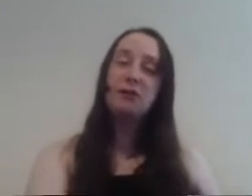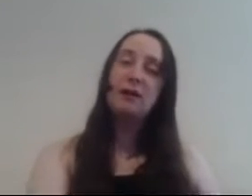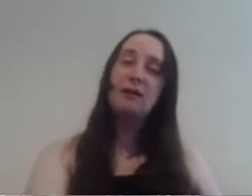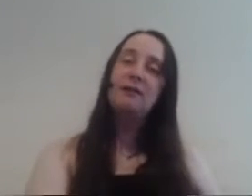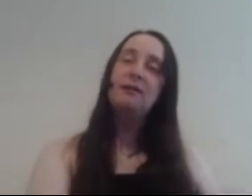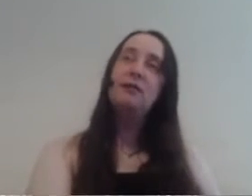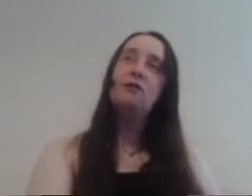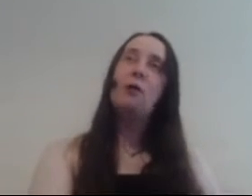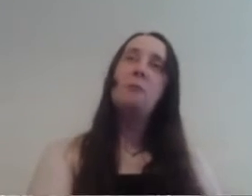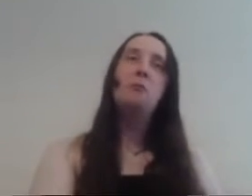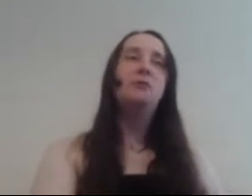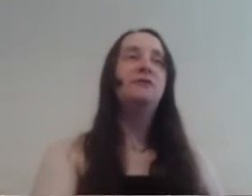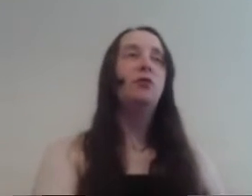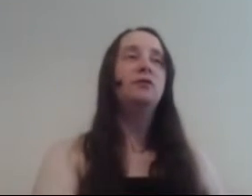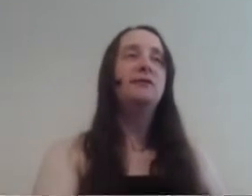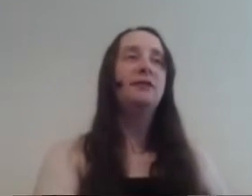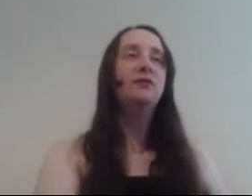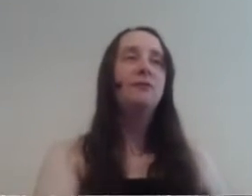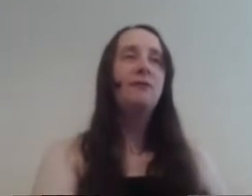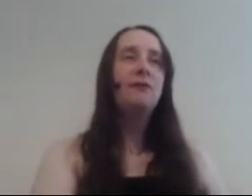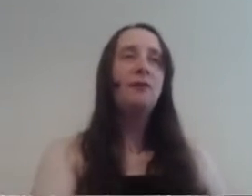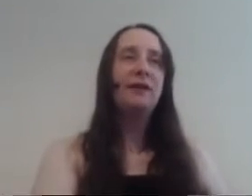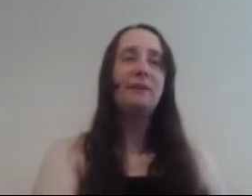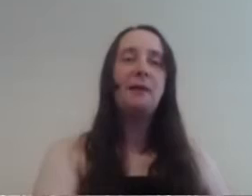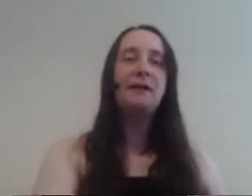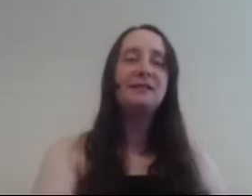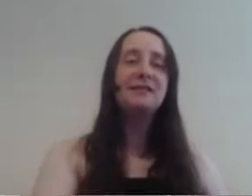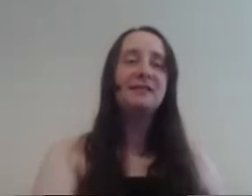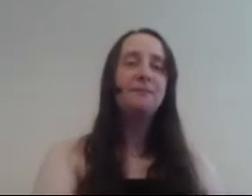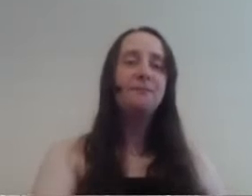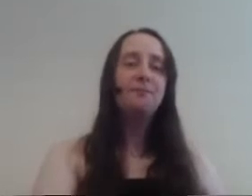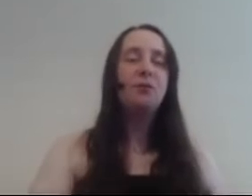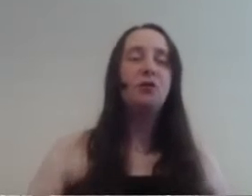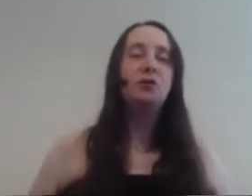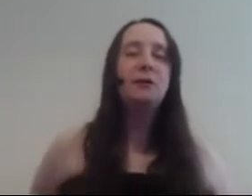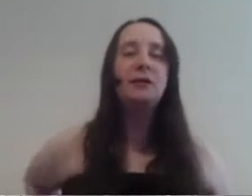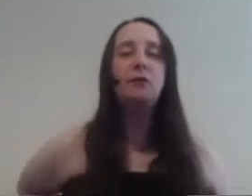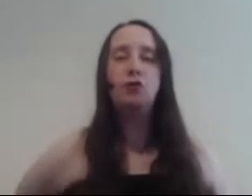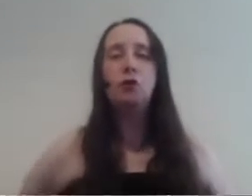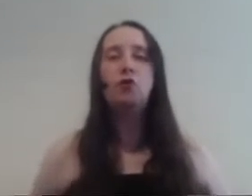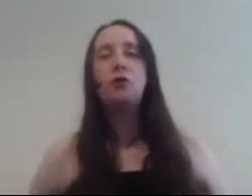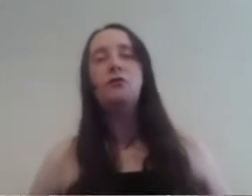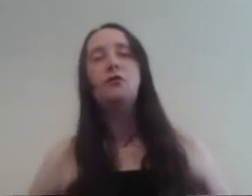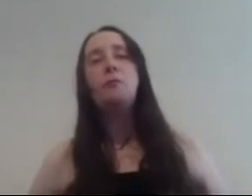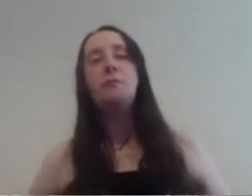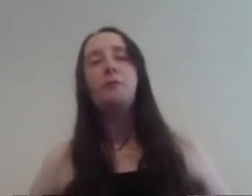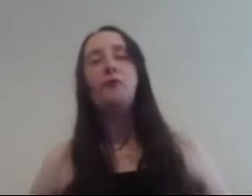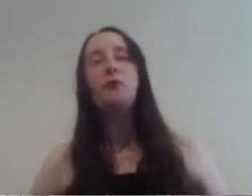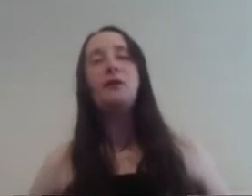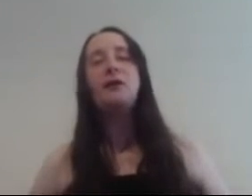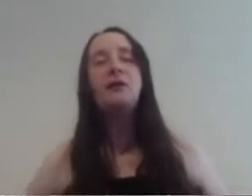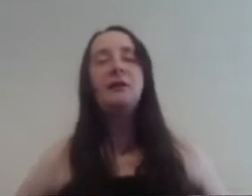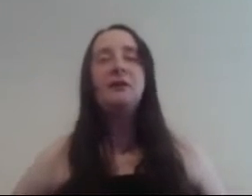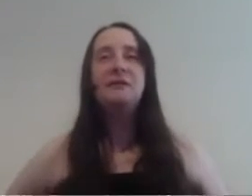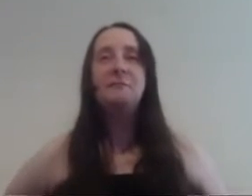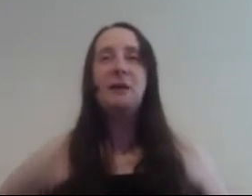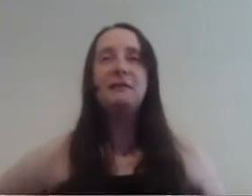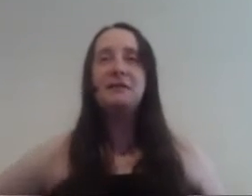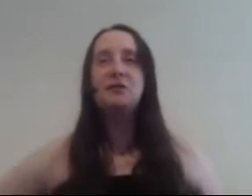Robin would go stealing with King Midas because we had little John talking to Robin before that saying Midas